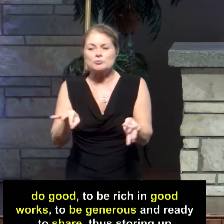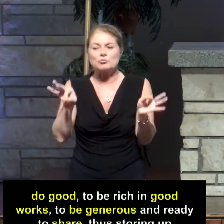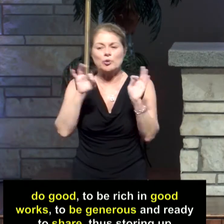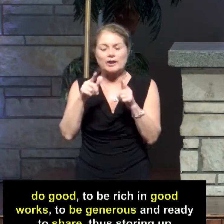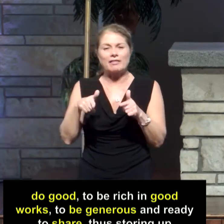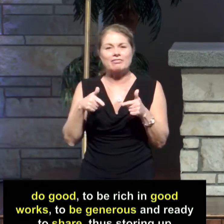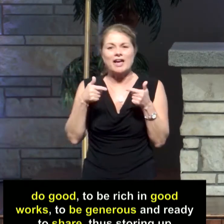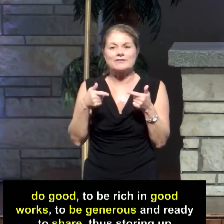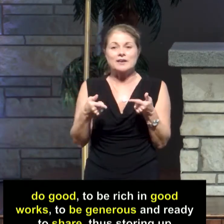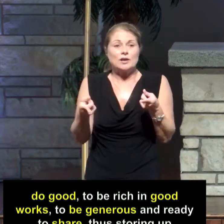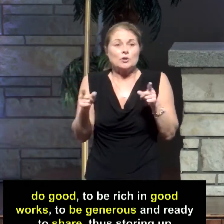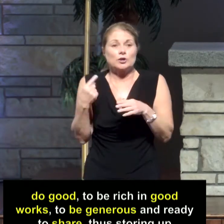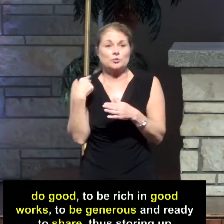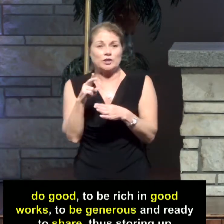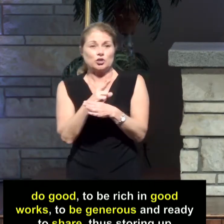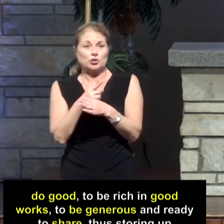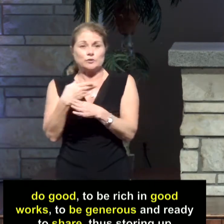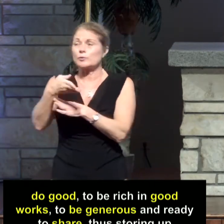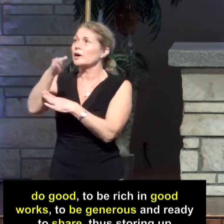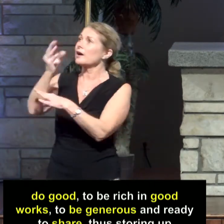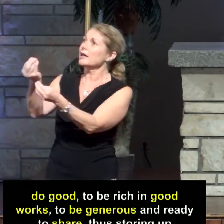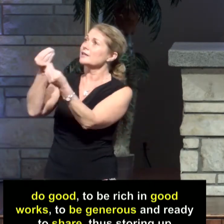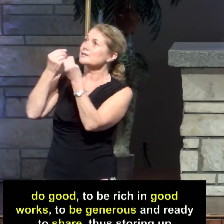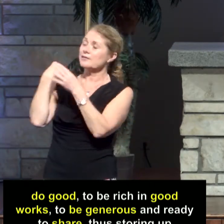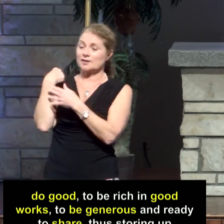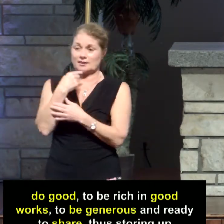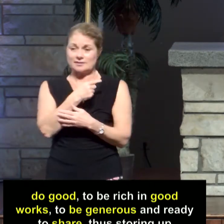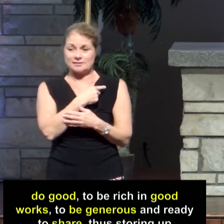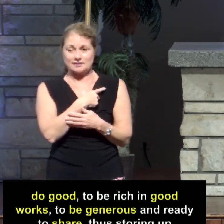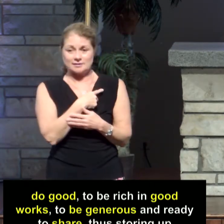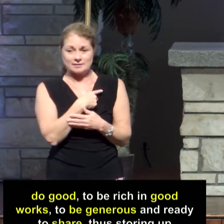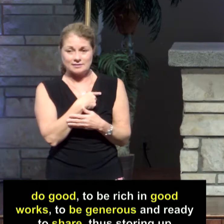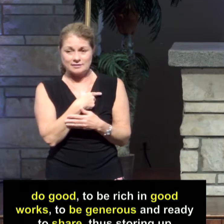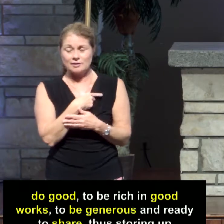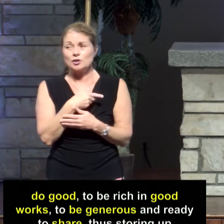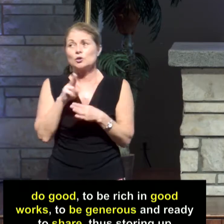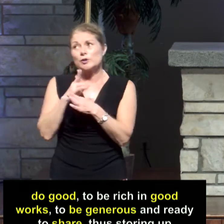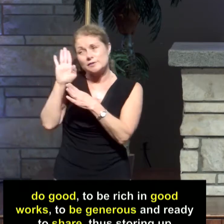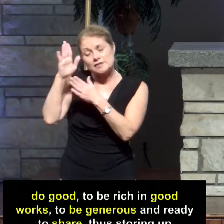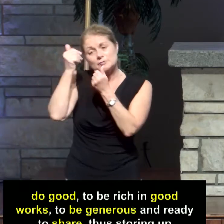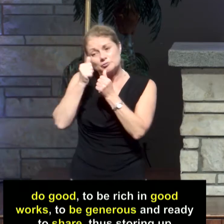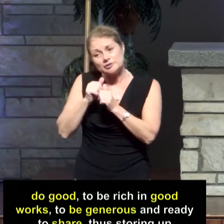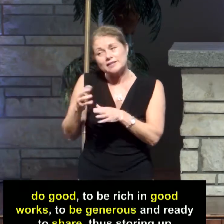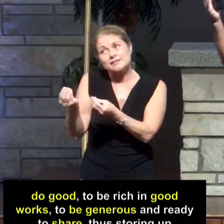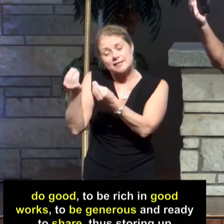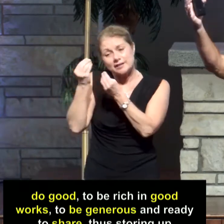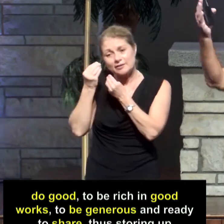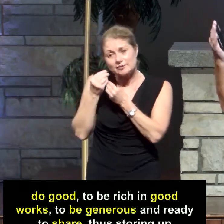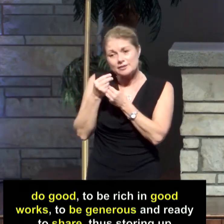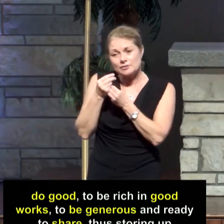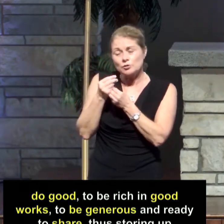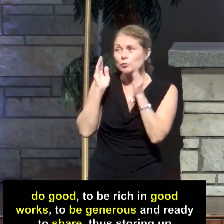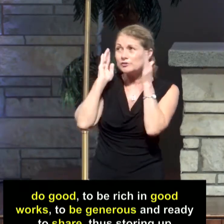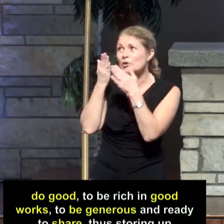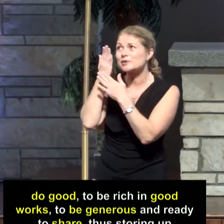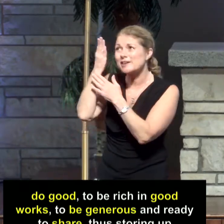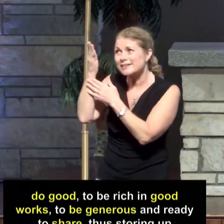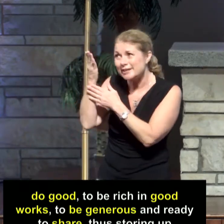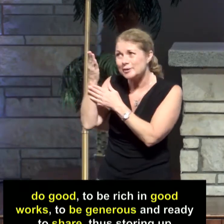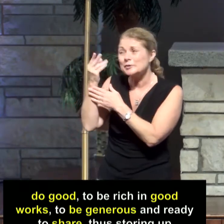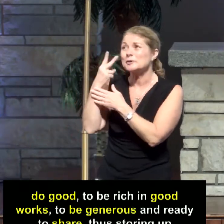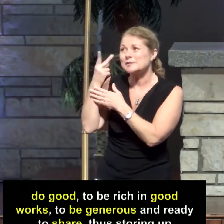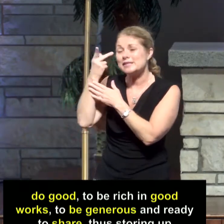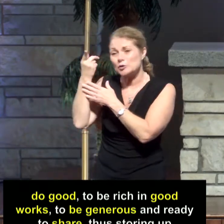See, when we use what God has blessed us with. When we look to his goodness. When we look to him and what he's given and done for us.